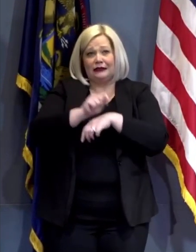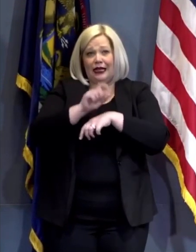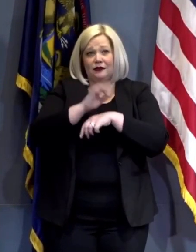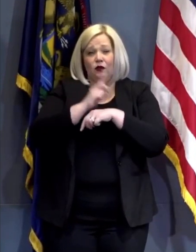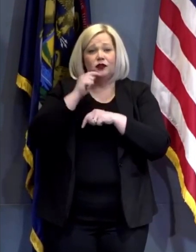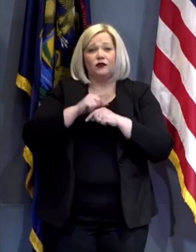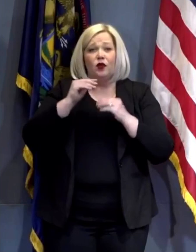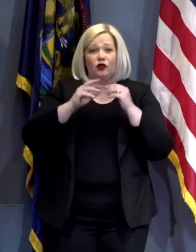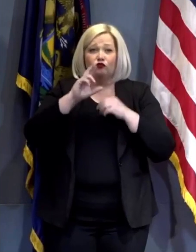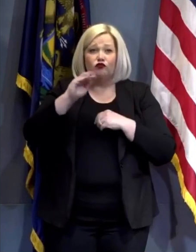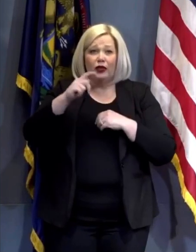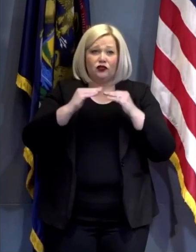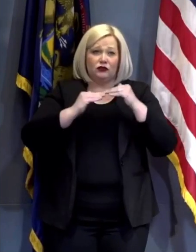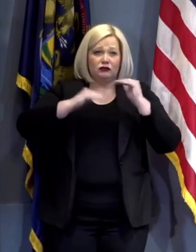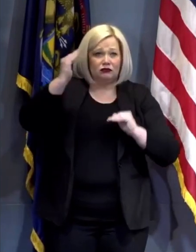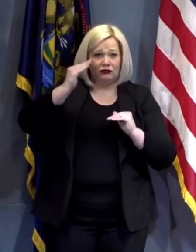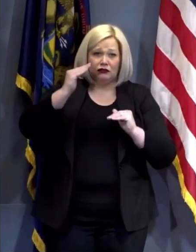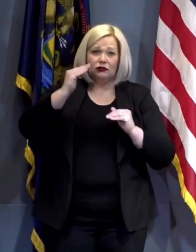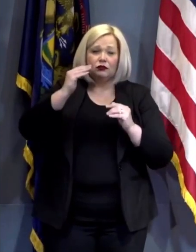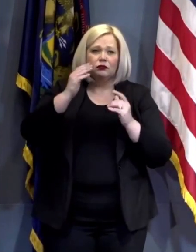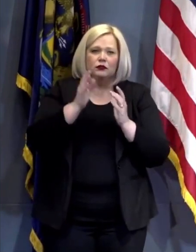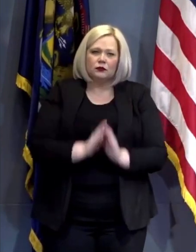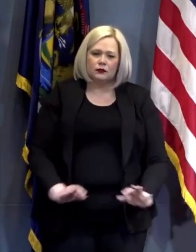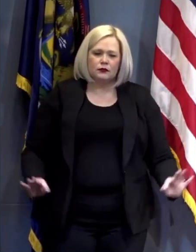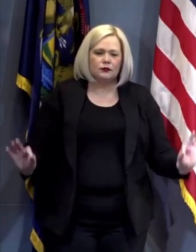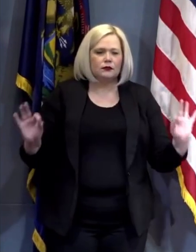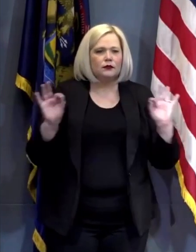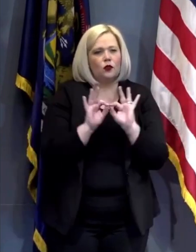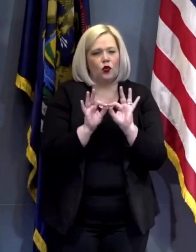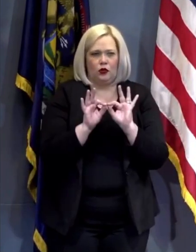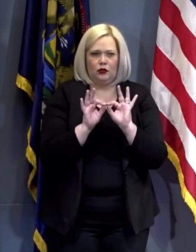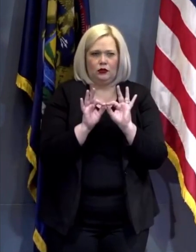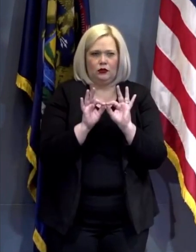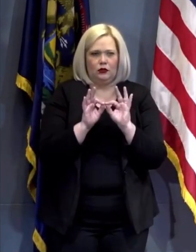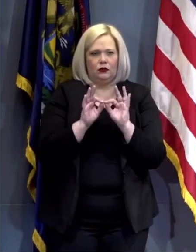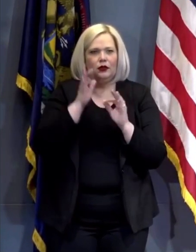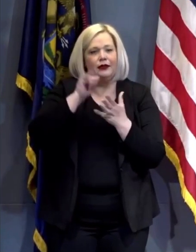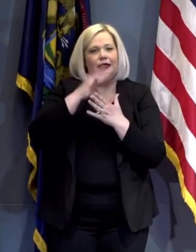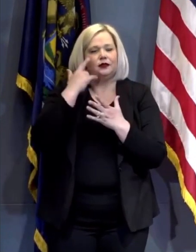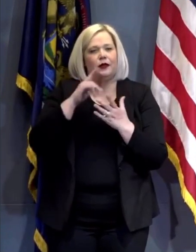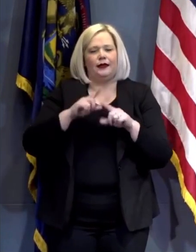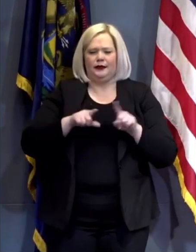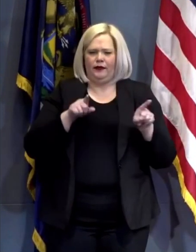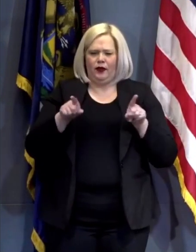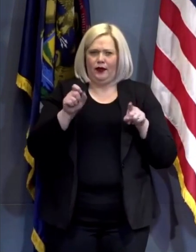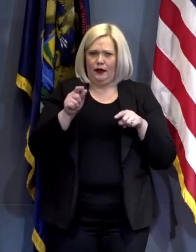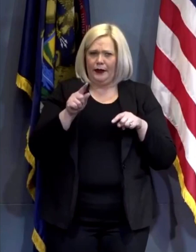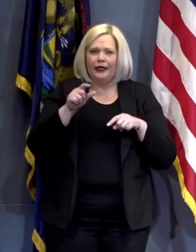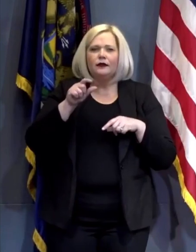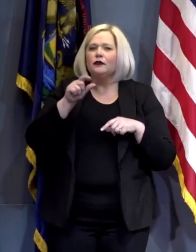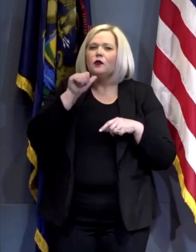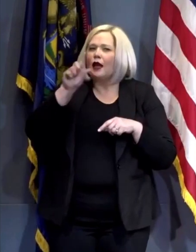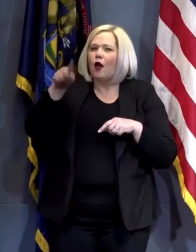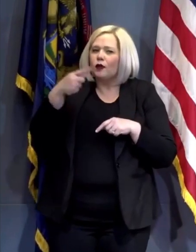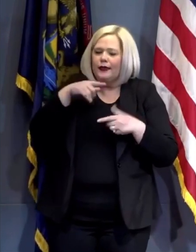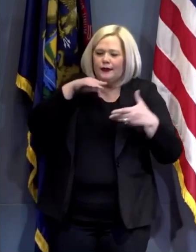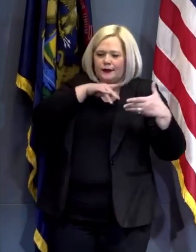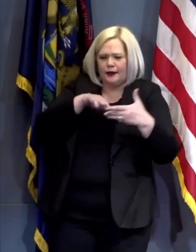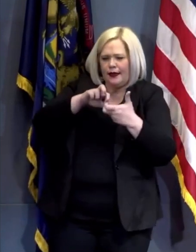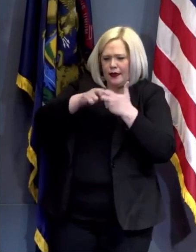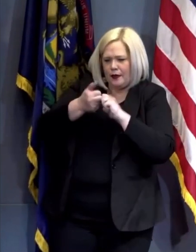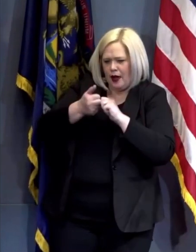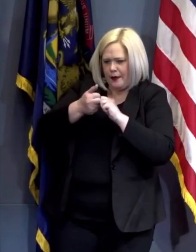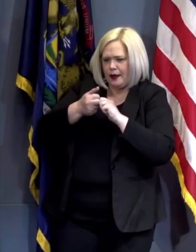is so important and it's why we must treat this task force a little differently. Rather than just studying the problem and making a report later,